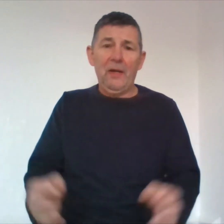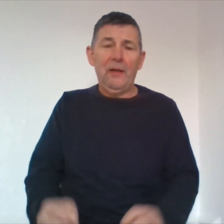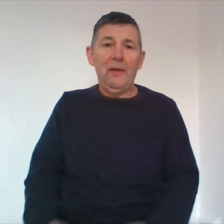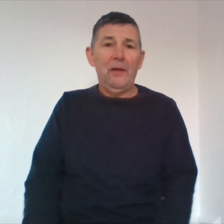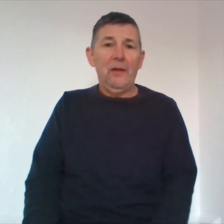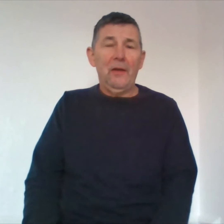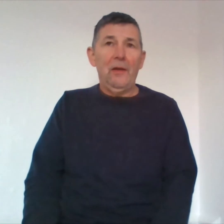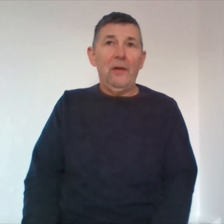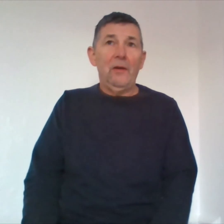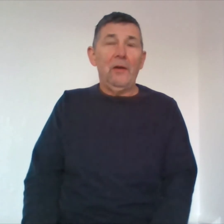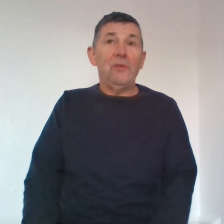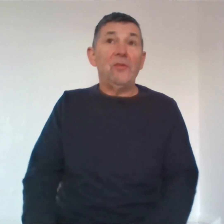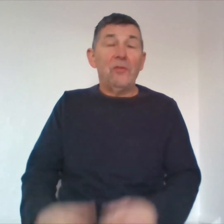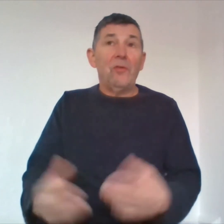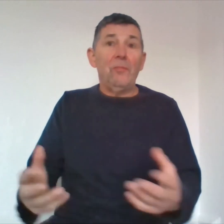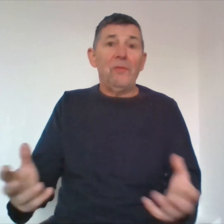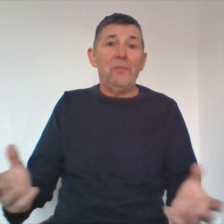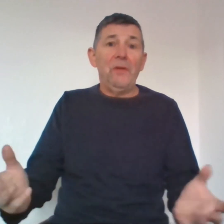and she says oh it must be